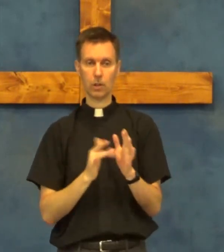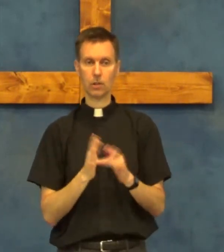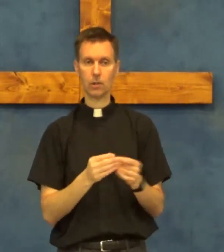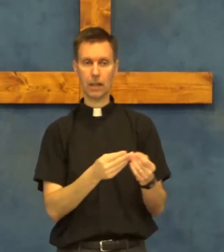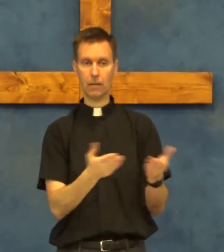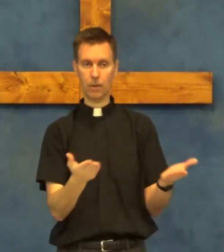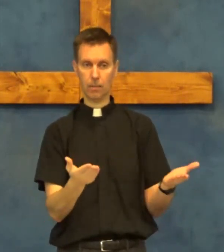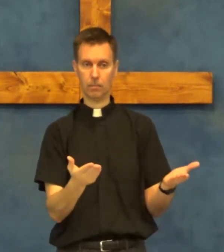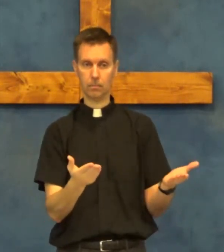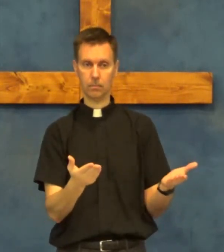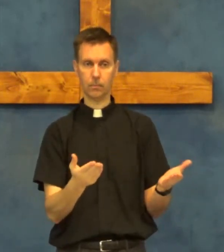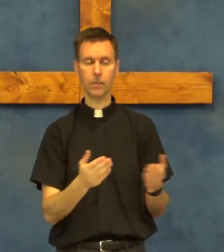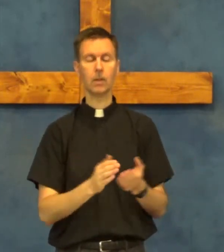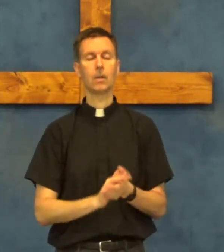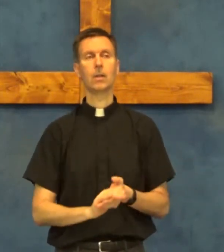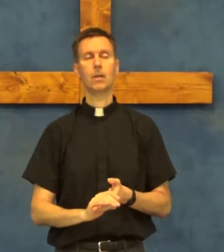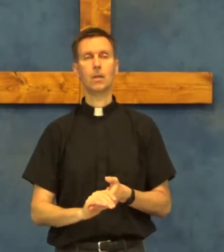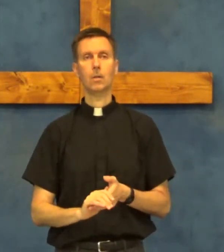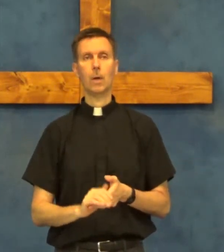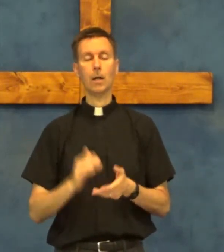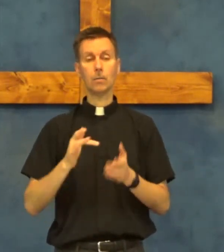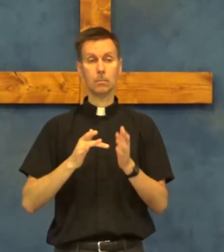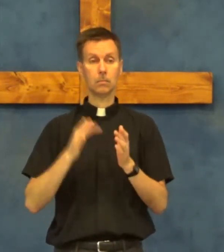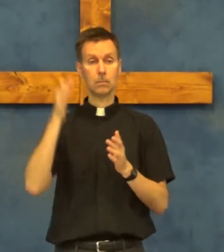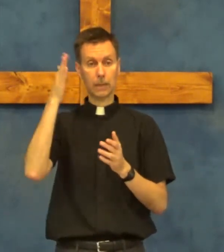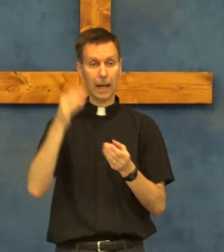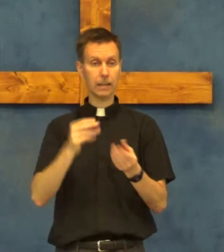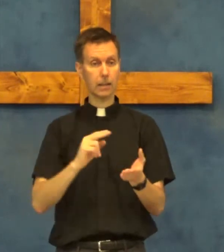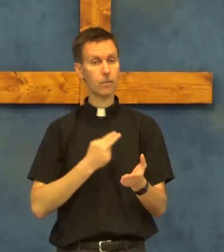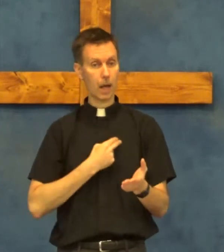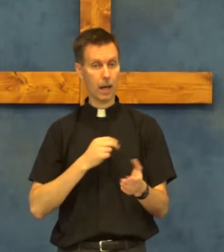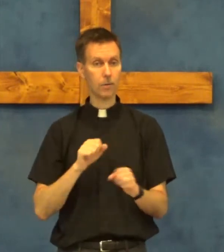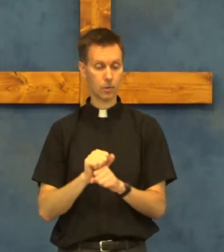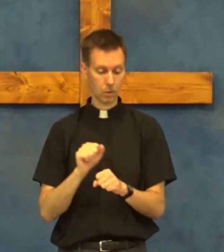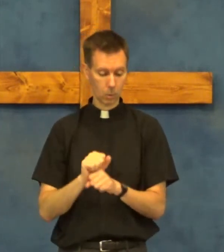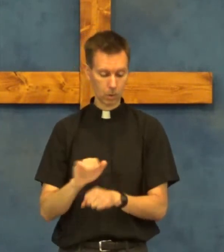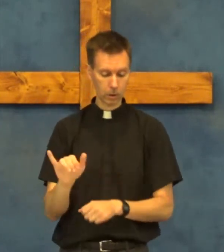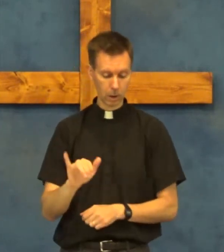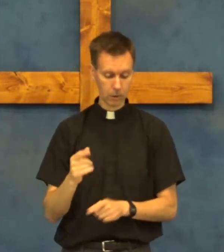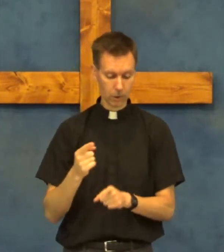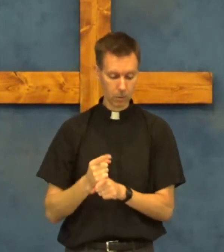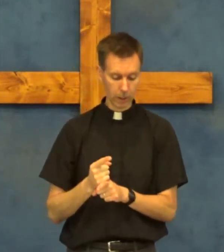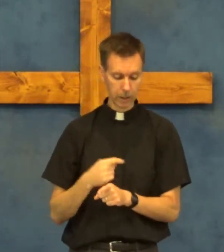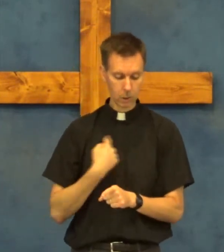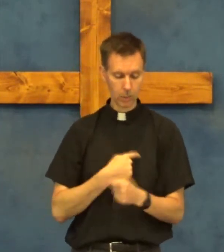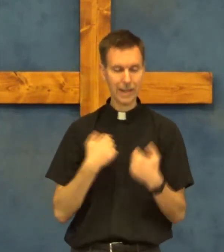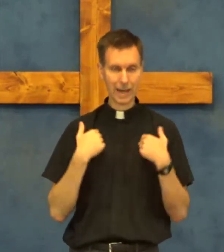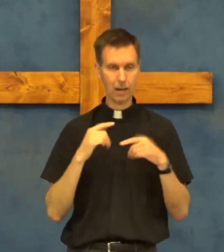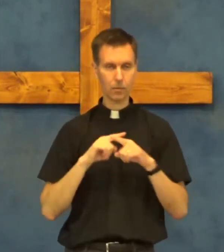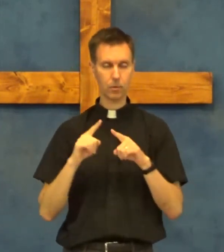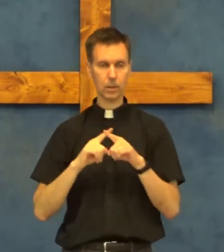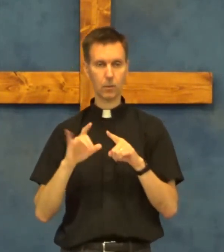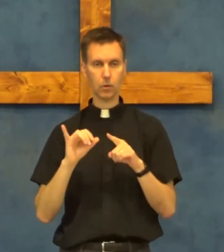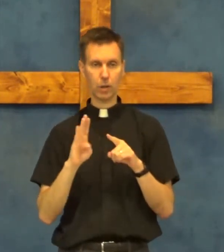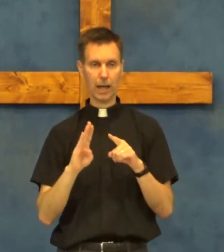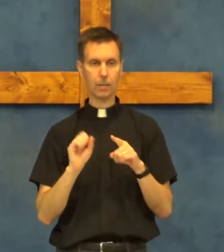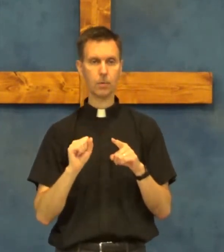Jesus gave them well God gives us work also right we have different jobs